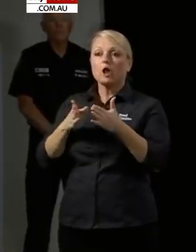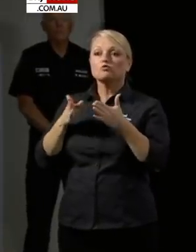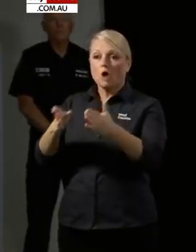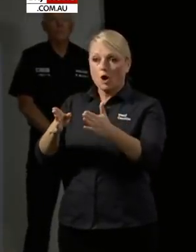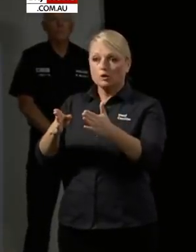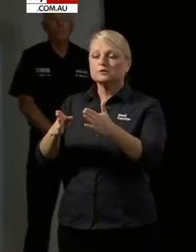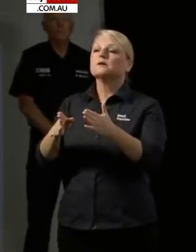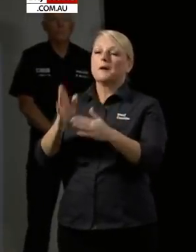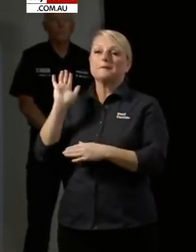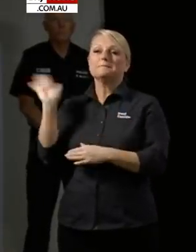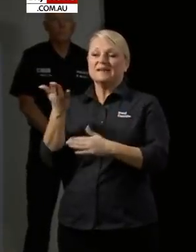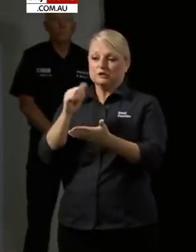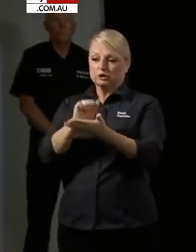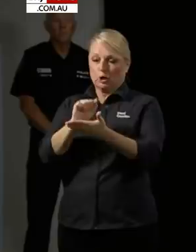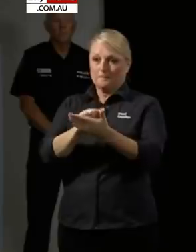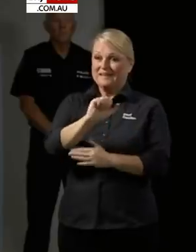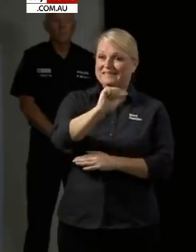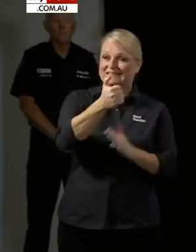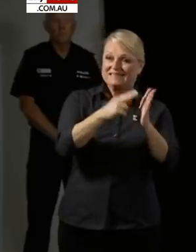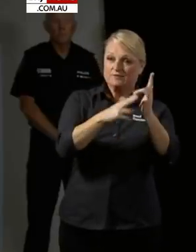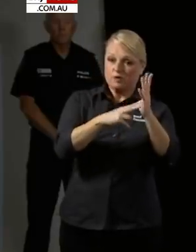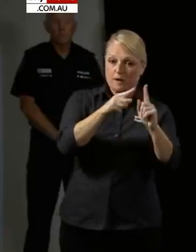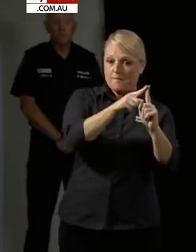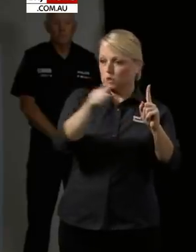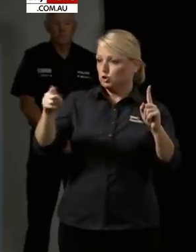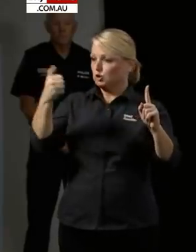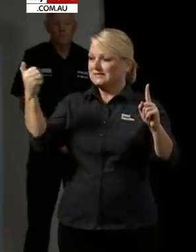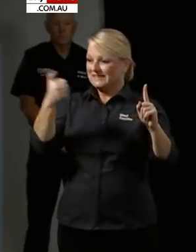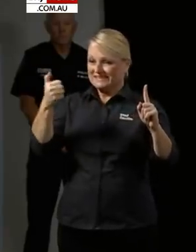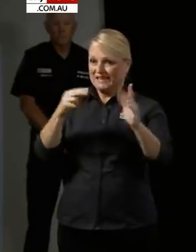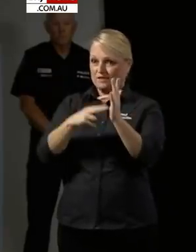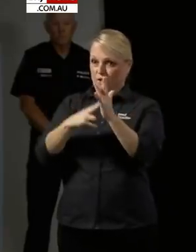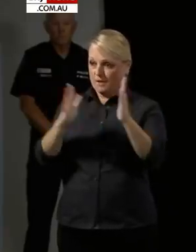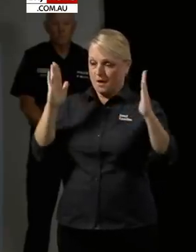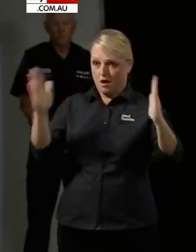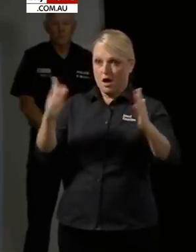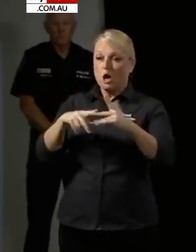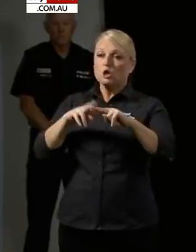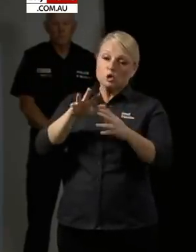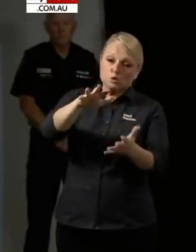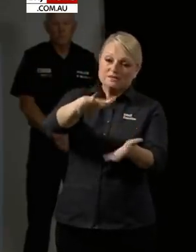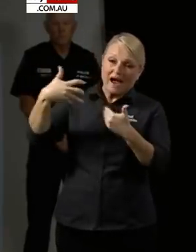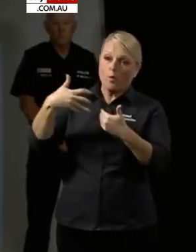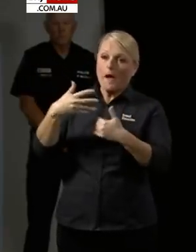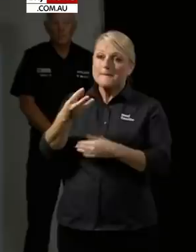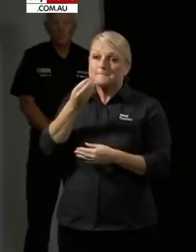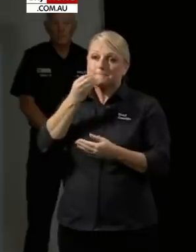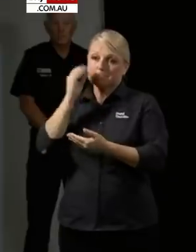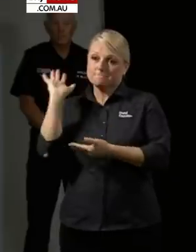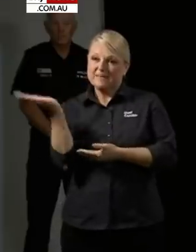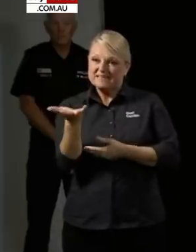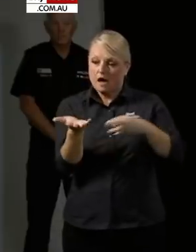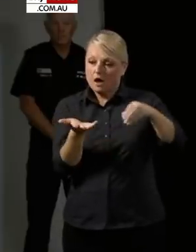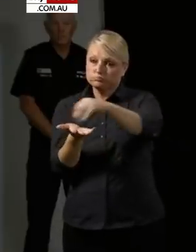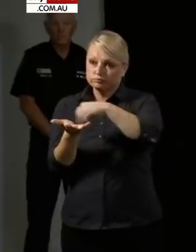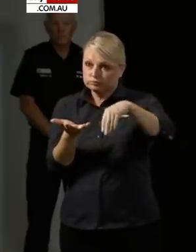of November, so that's a 10 day period, must immediately self quarantine and get tested. Okay, so that is really really